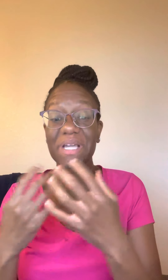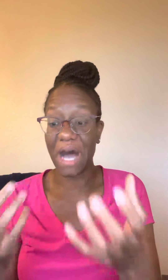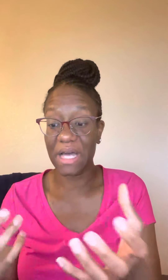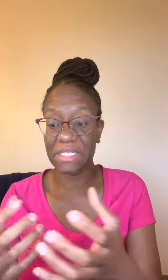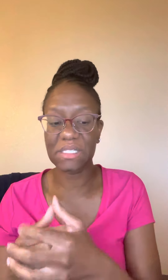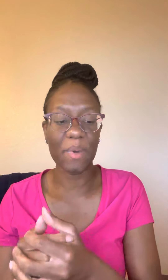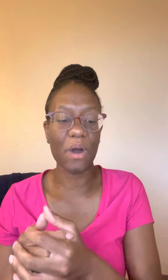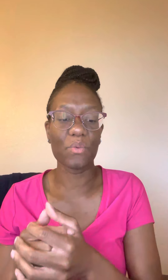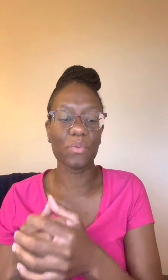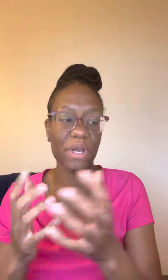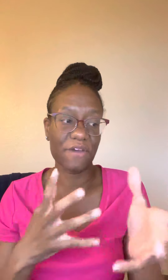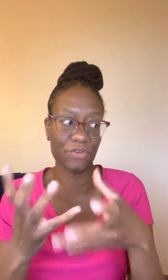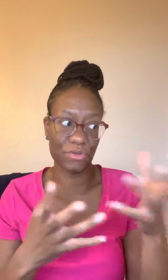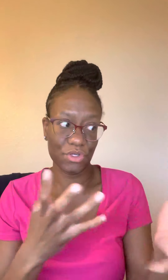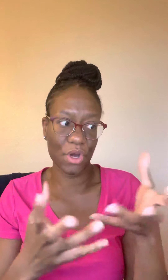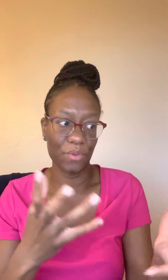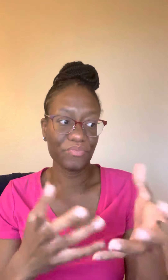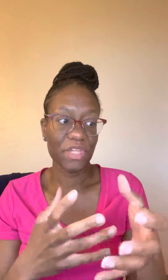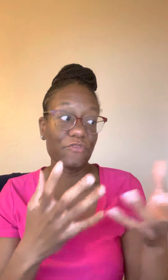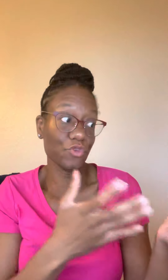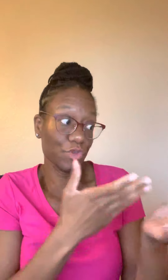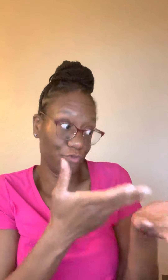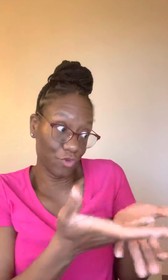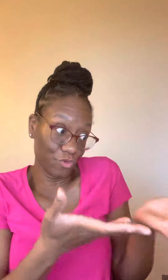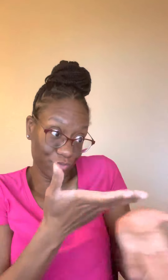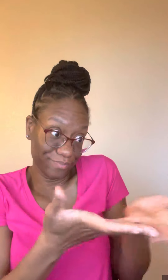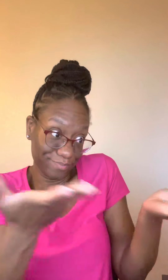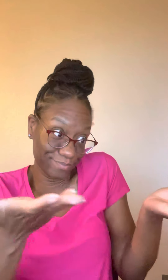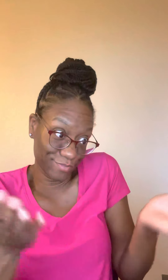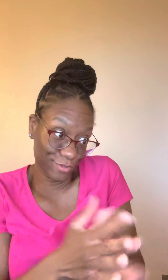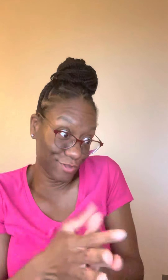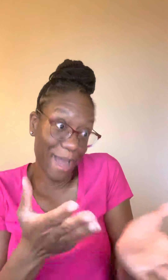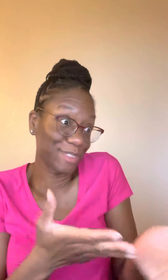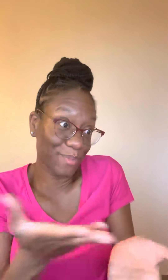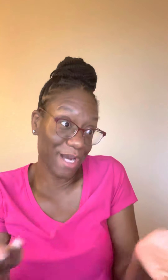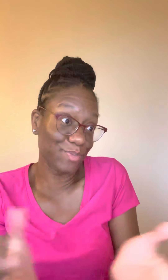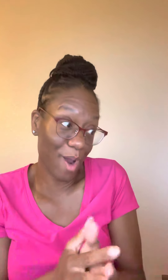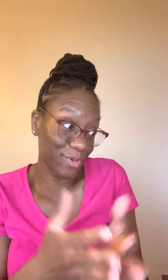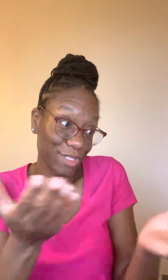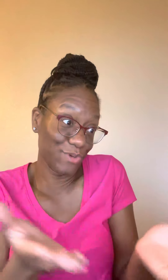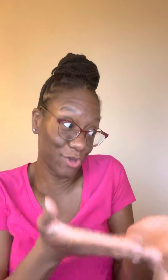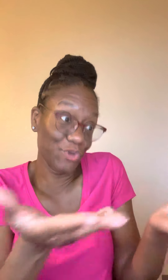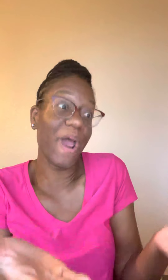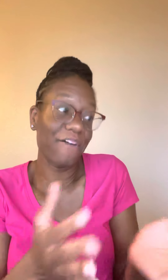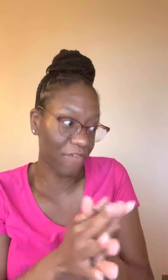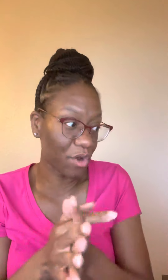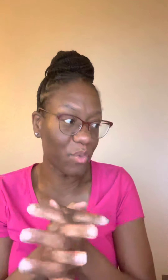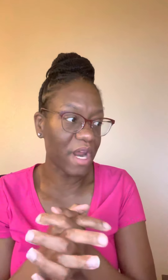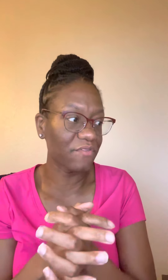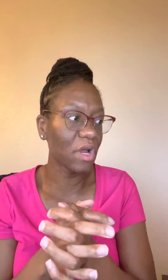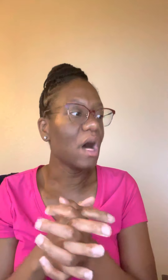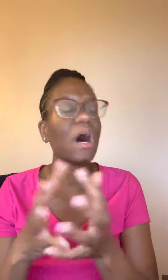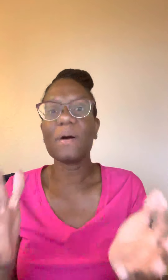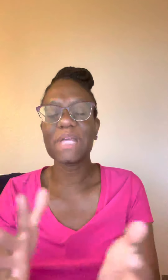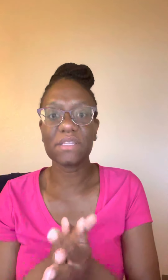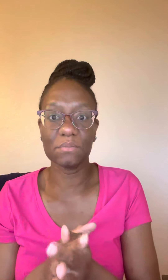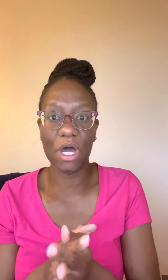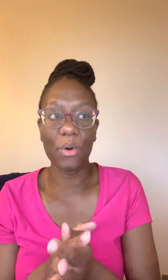be honest about whatever, you know, if you, if you've damaged somebody's property, you know, you were at fault or whatever, um, let them know.